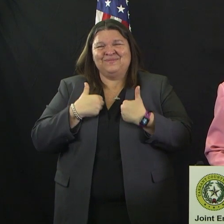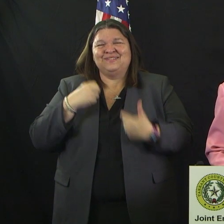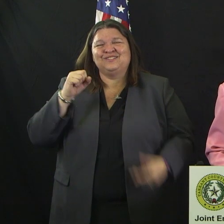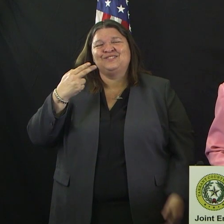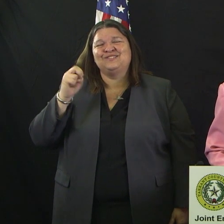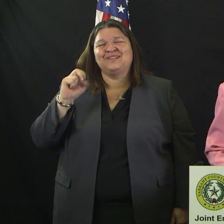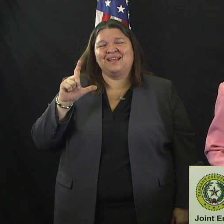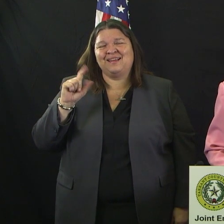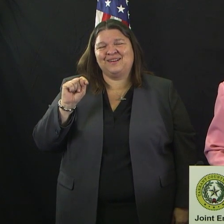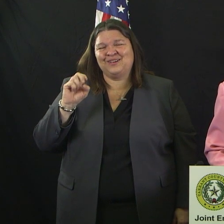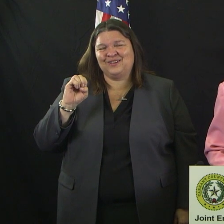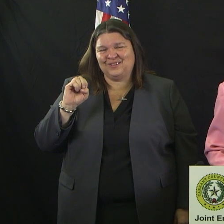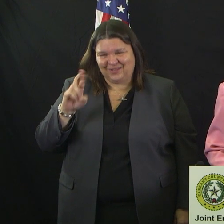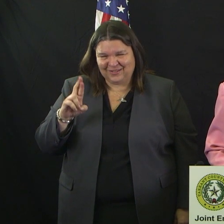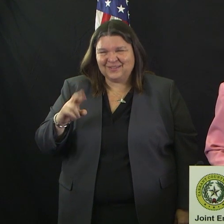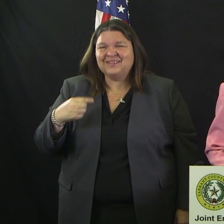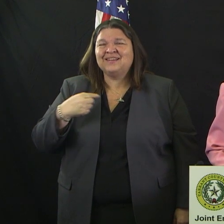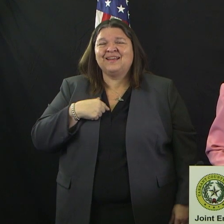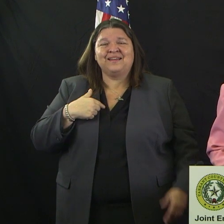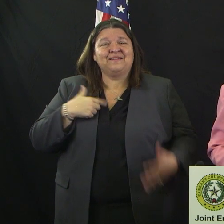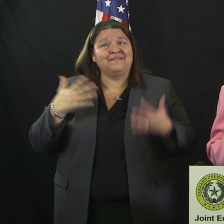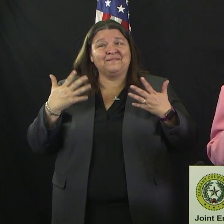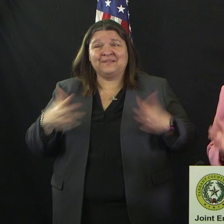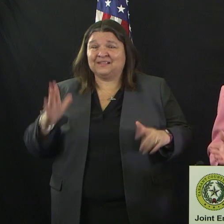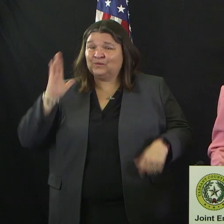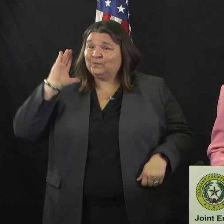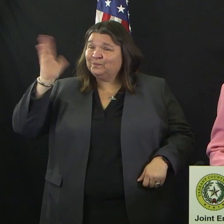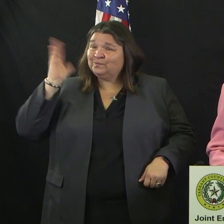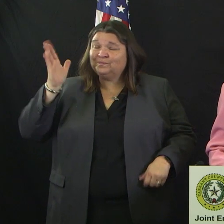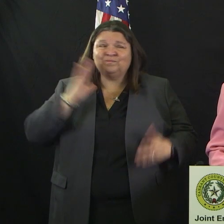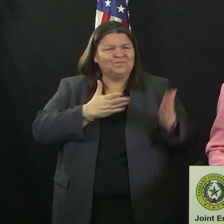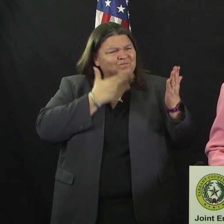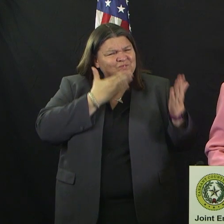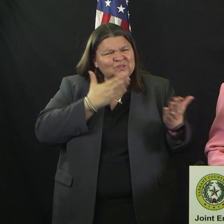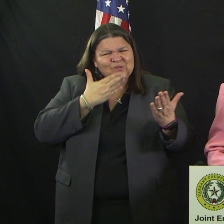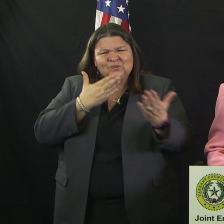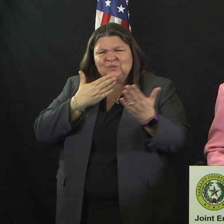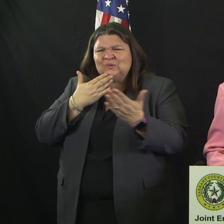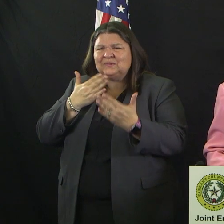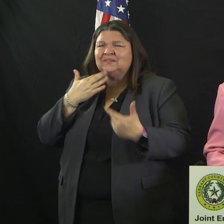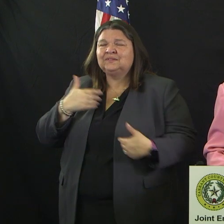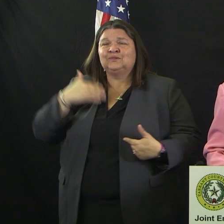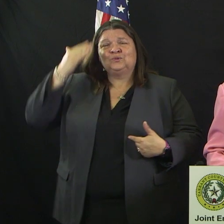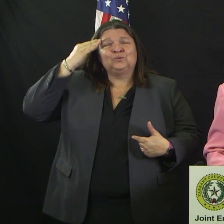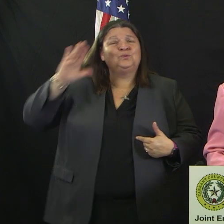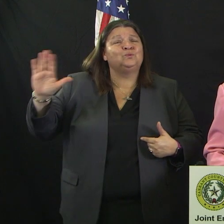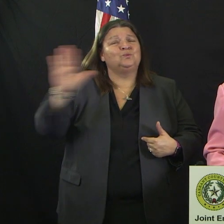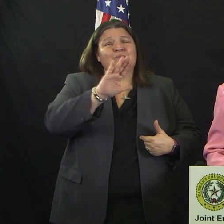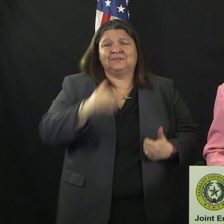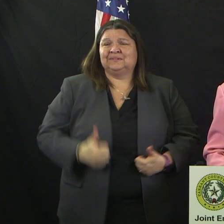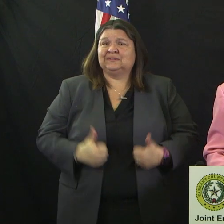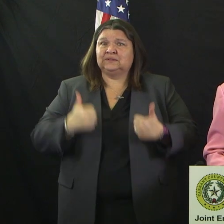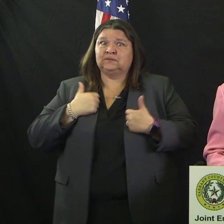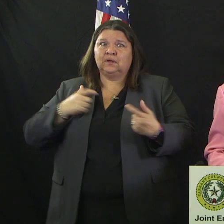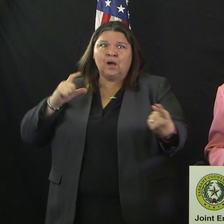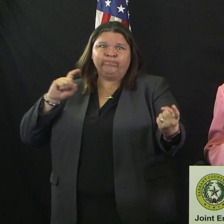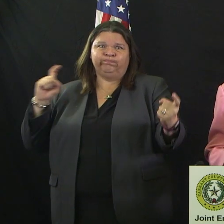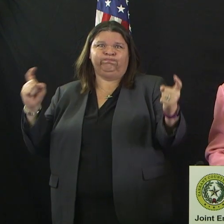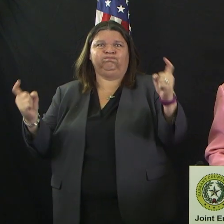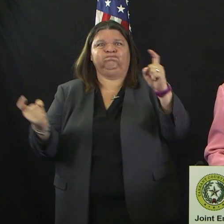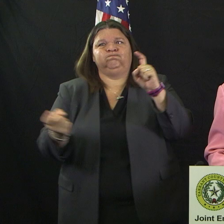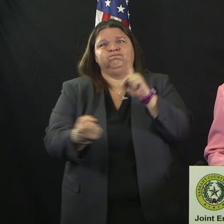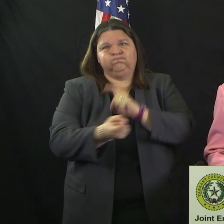thank you all for helping us get through this, for changing your lives. Most of you have made major changes in your behavior